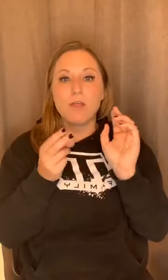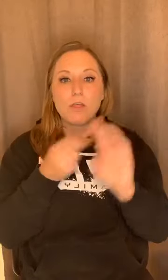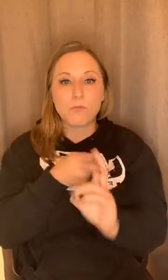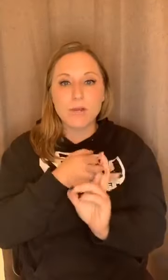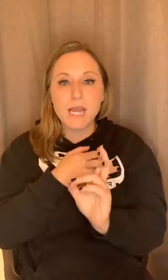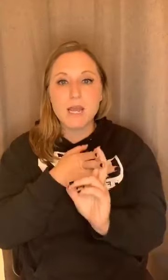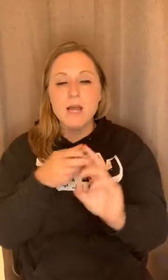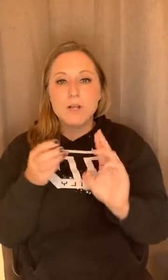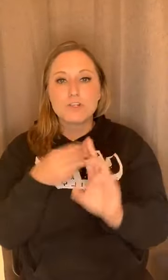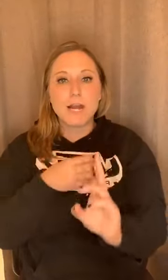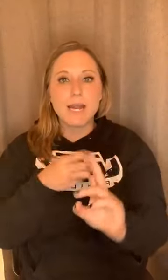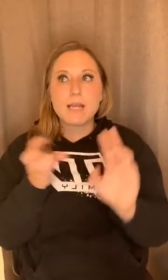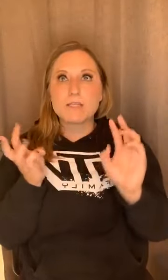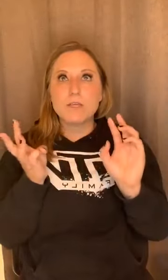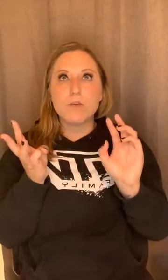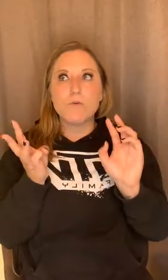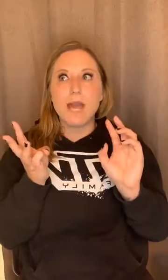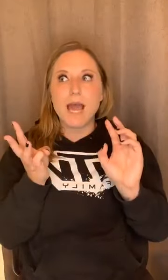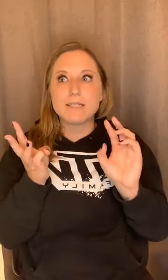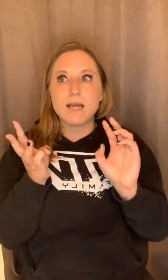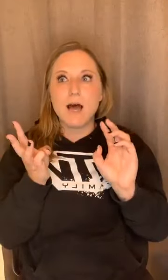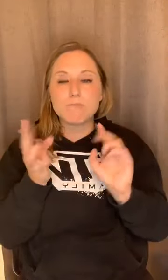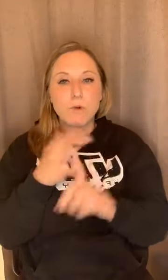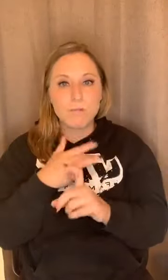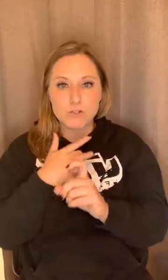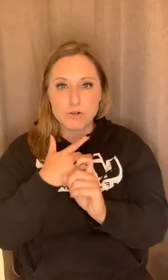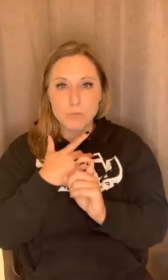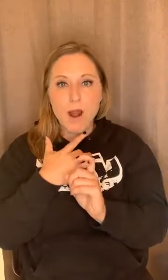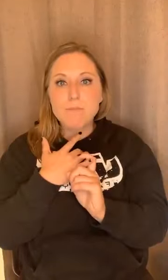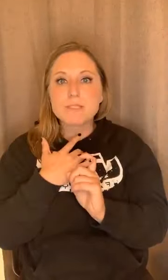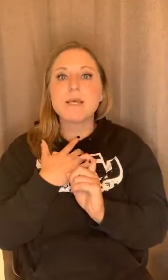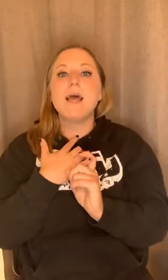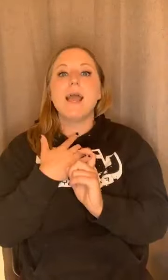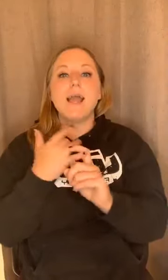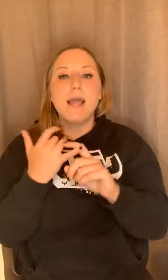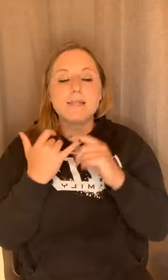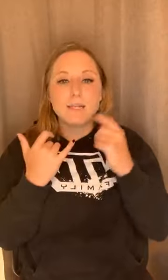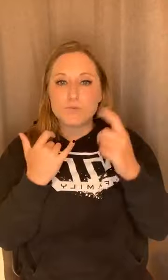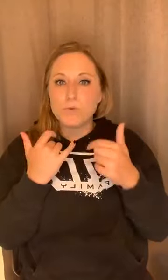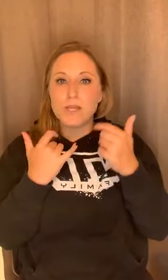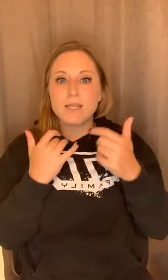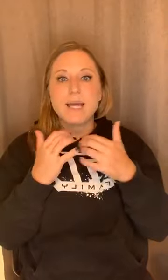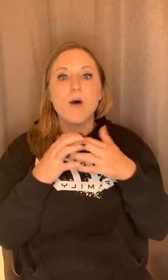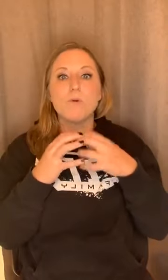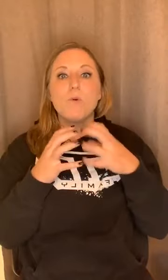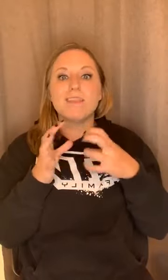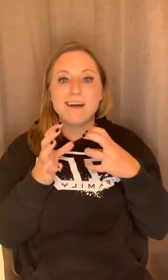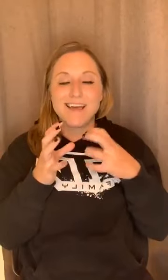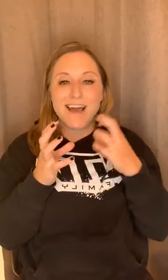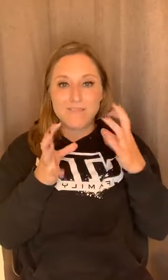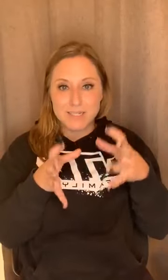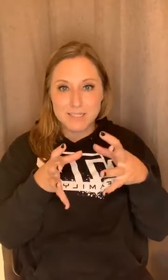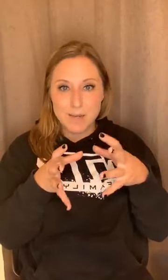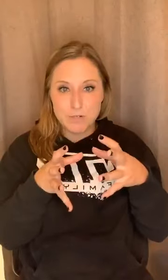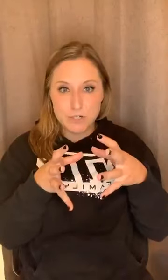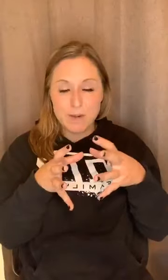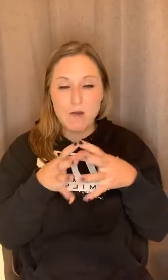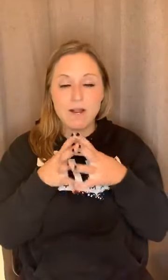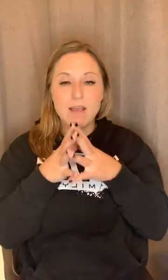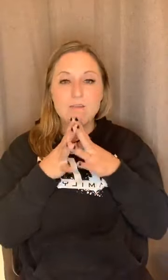three trainings, you get, um, 21 journal prompts, and it's really to help you unlock that confidence and step into your power. If